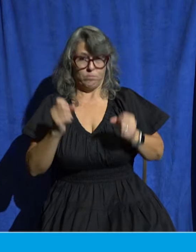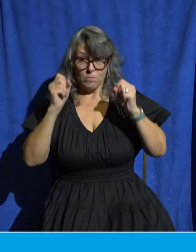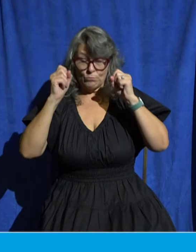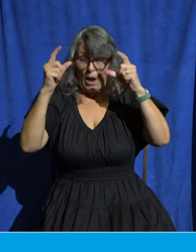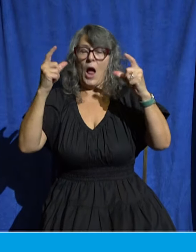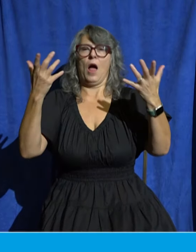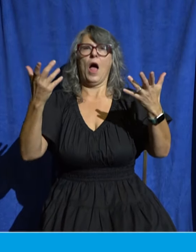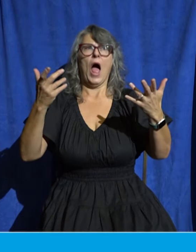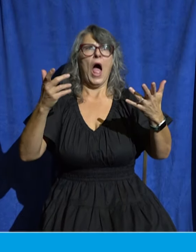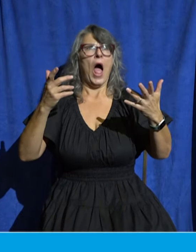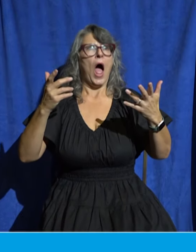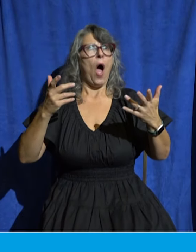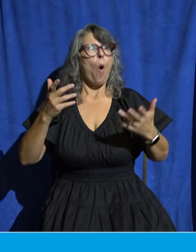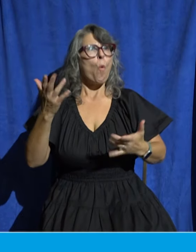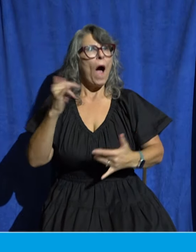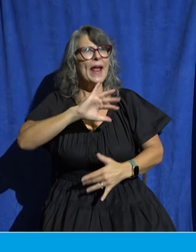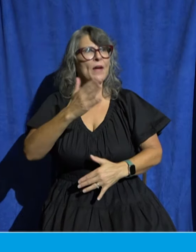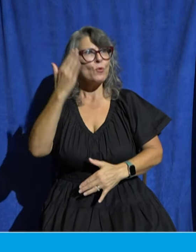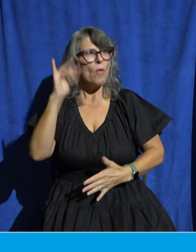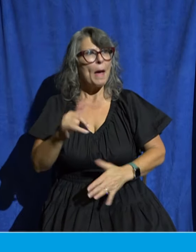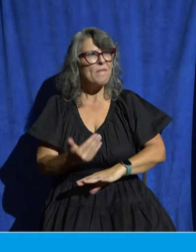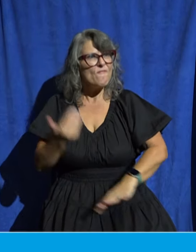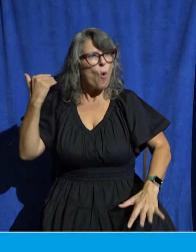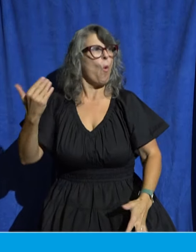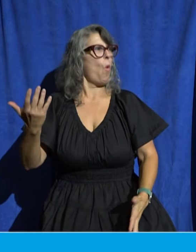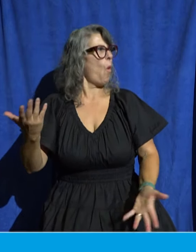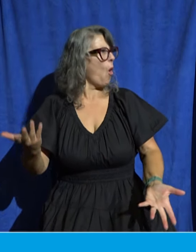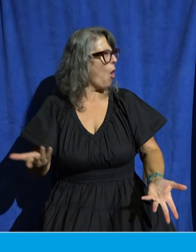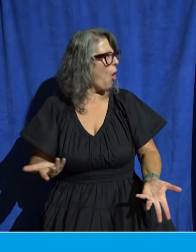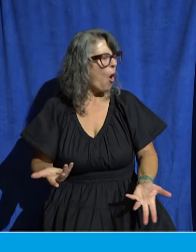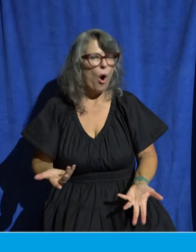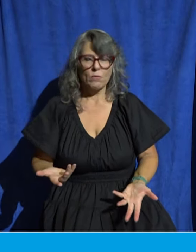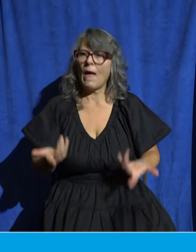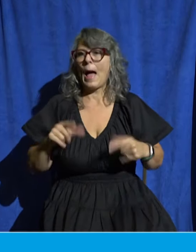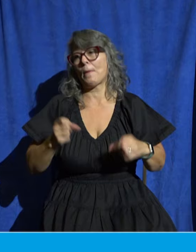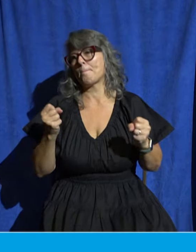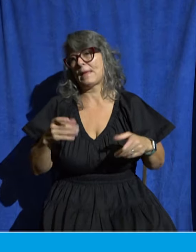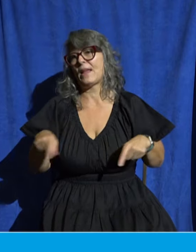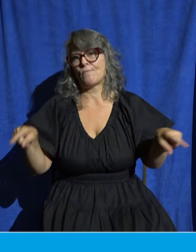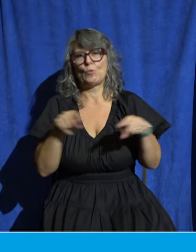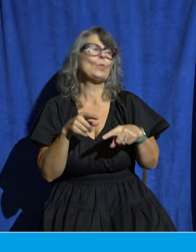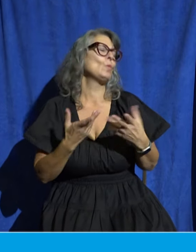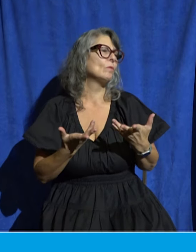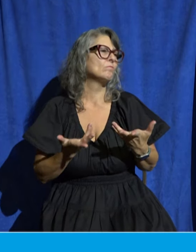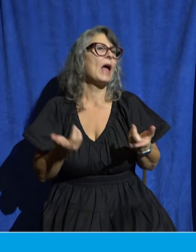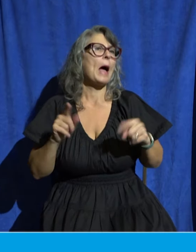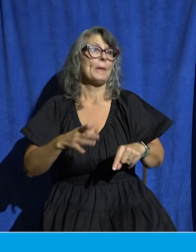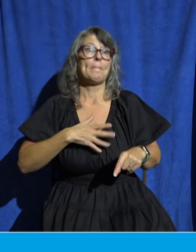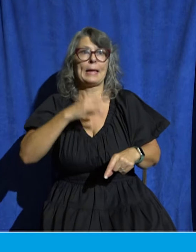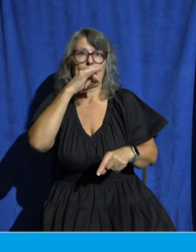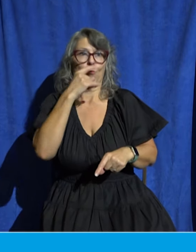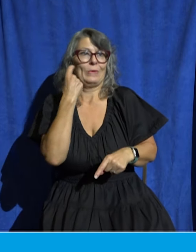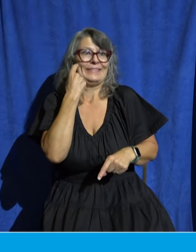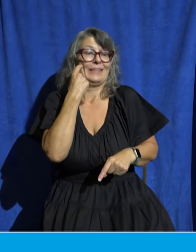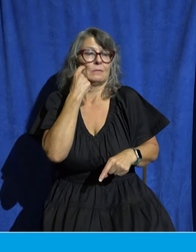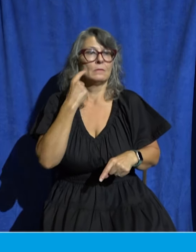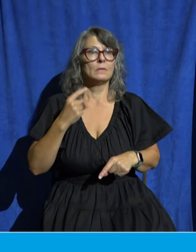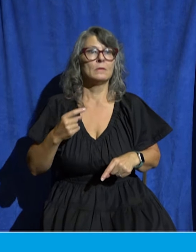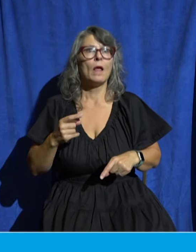yes right up front. Like, I'm that's happened to many of us. That actually happened to my kids not long ago when they realized that when they go to Chick